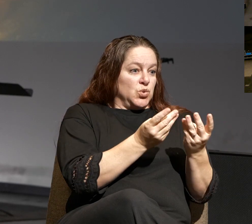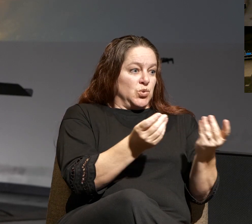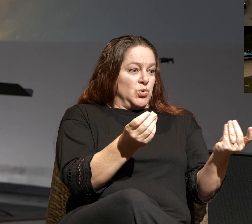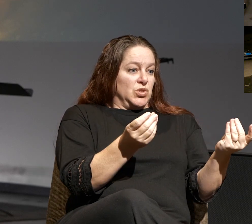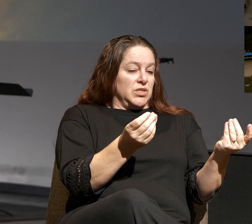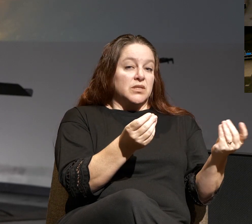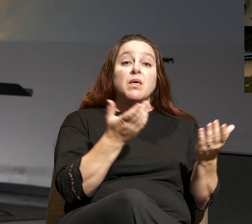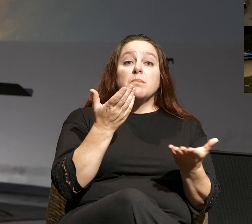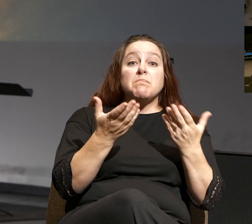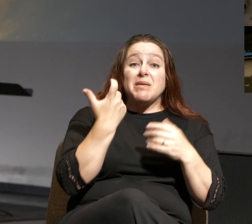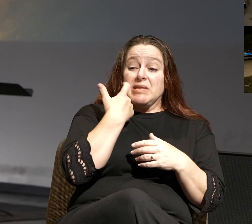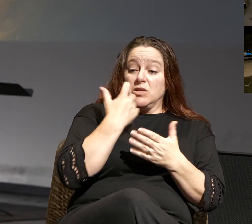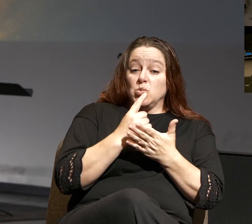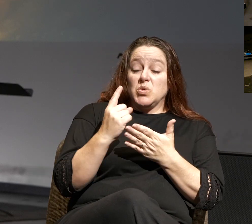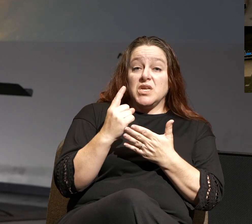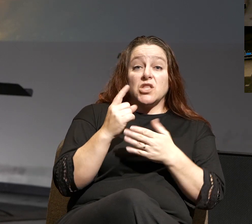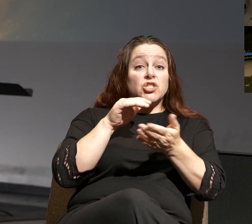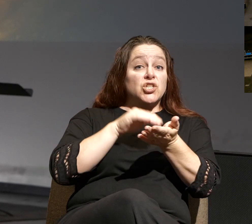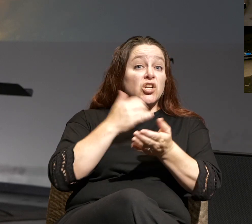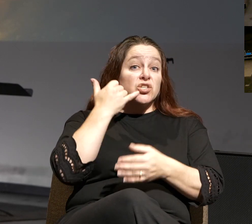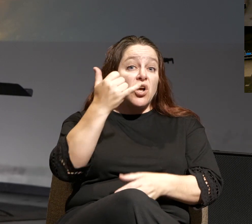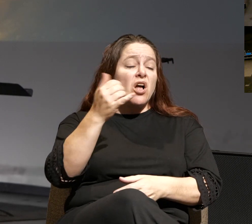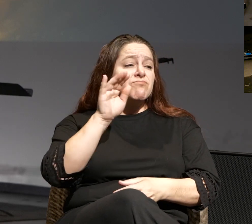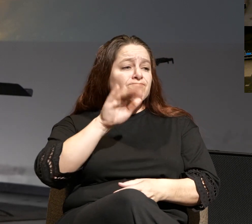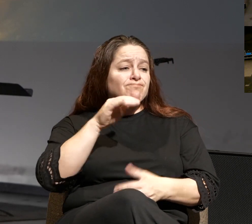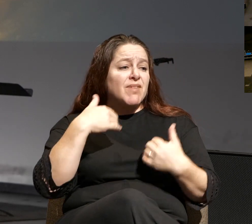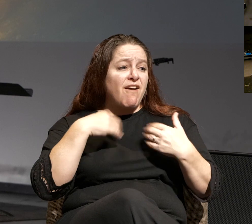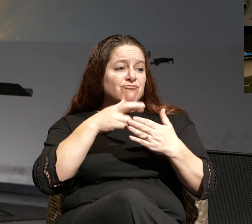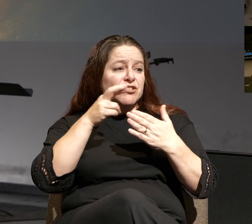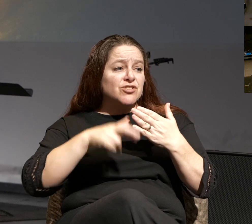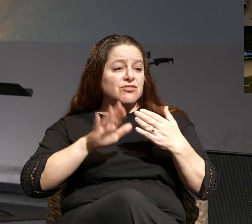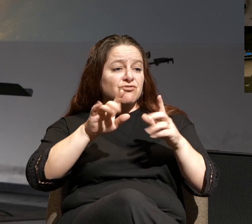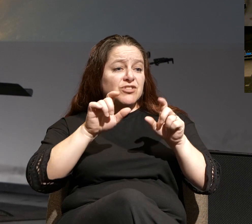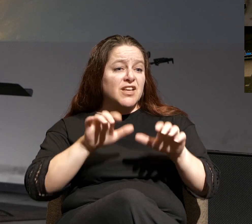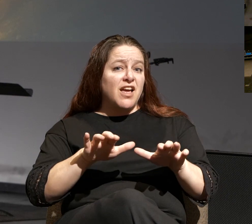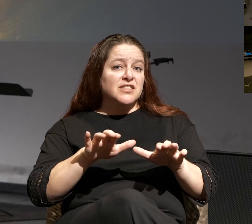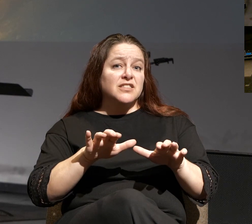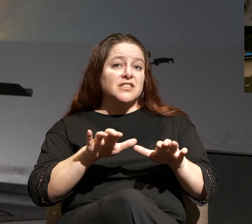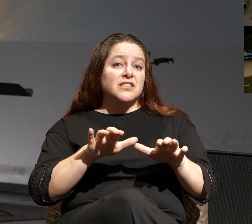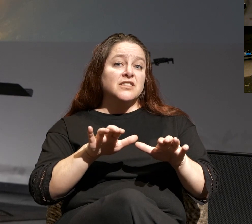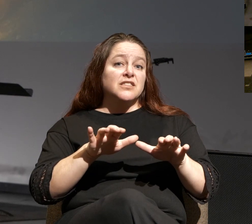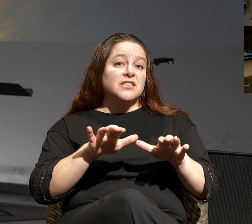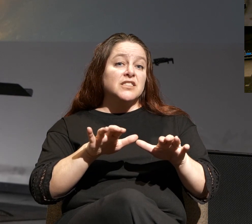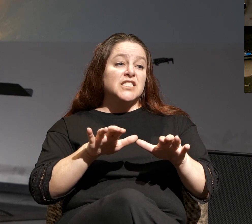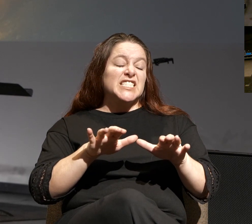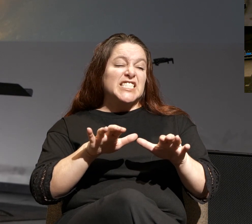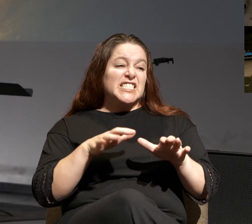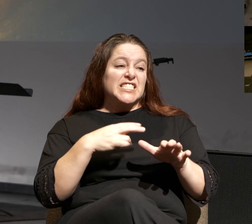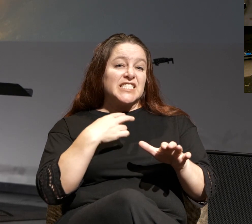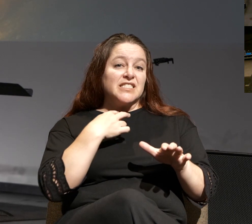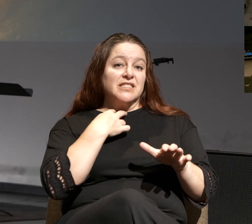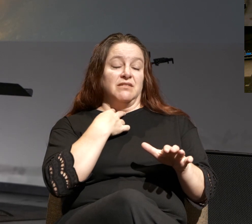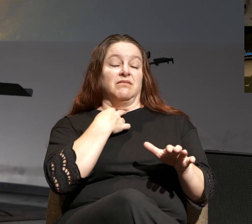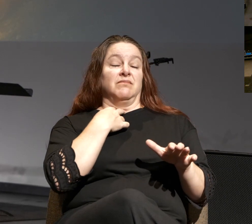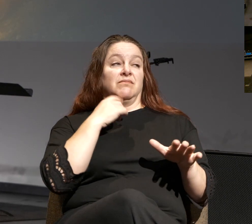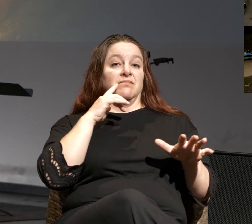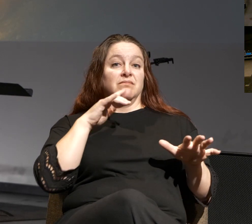Maybe you got a call this last week from your doctor and they say, hey, we got the results from your test and we're stumped.